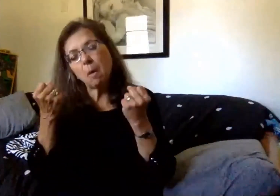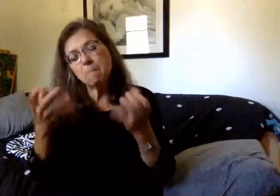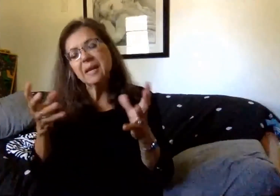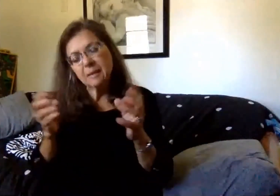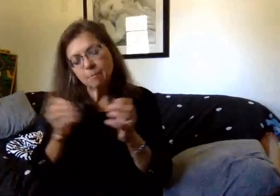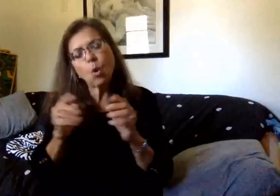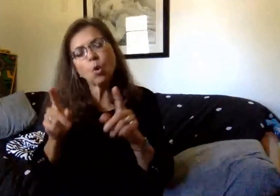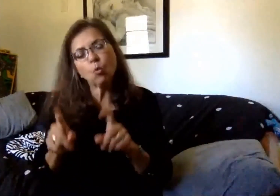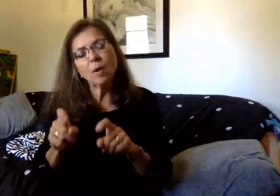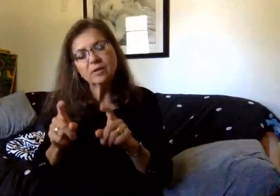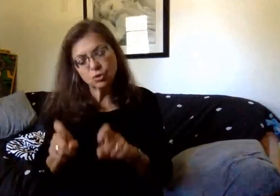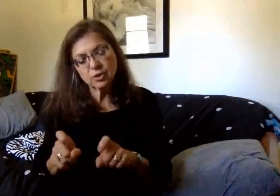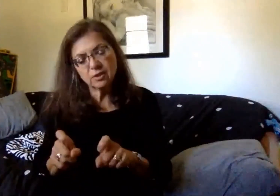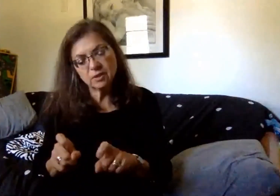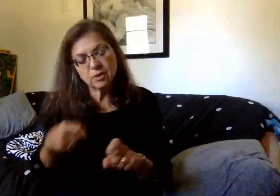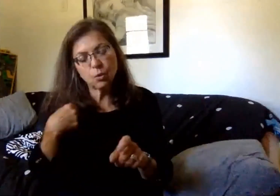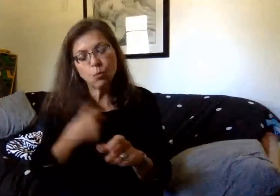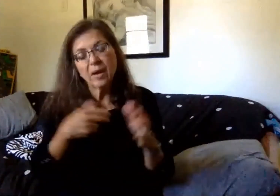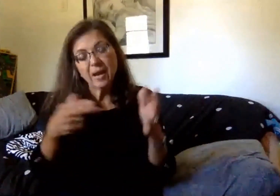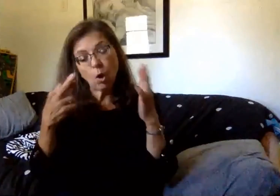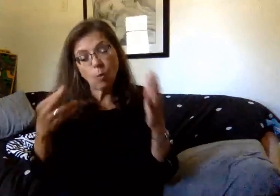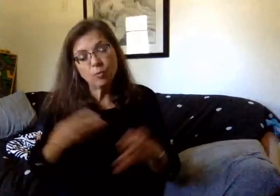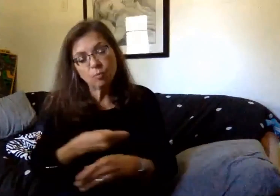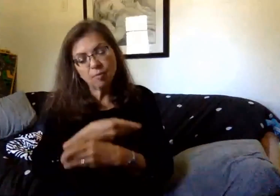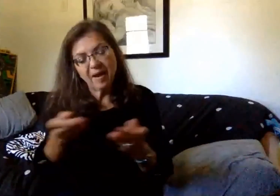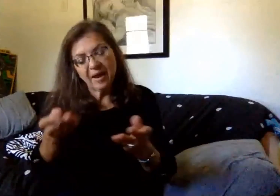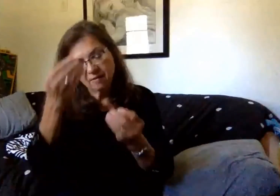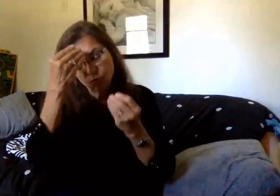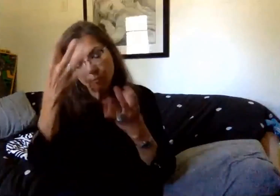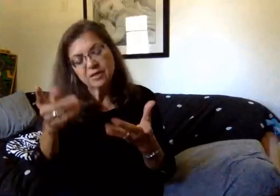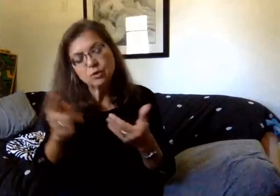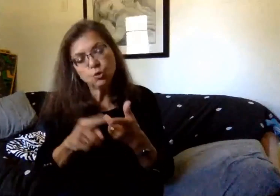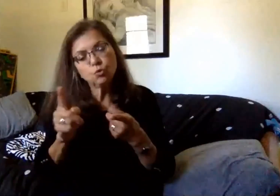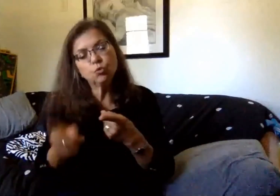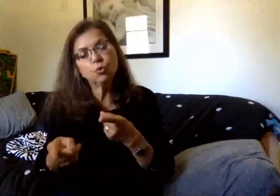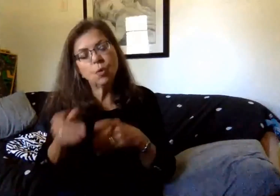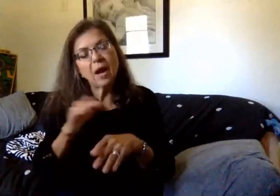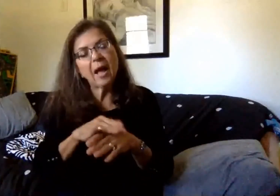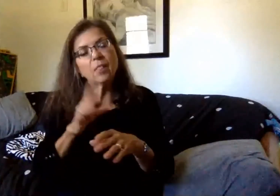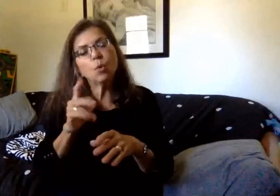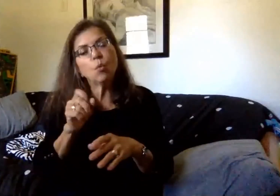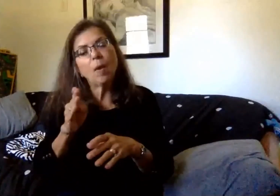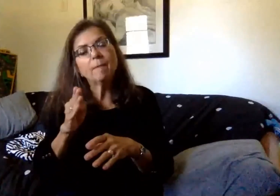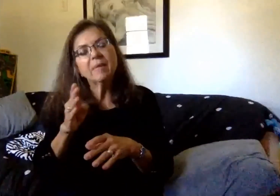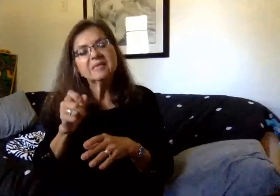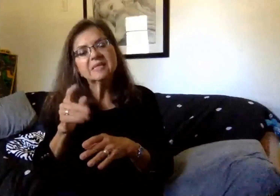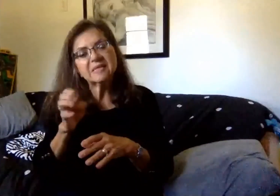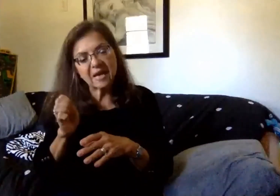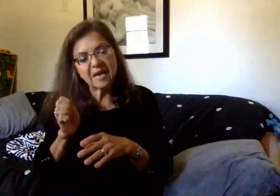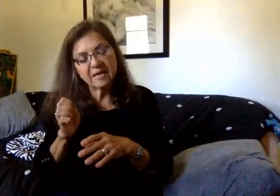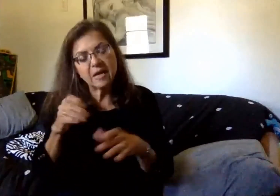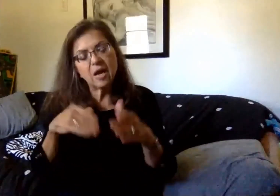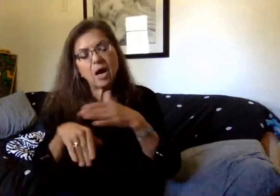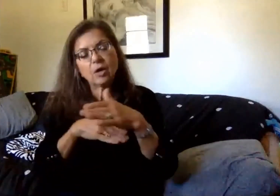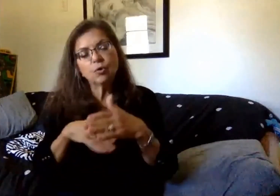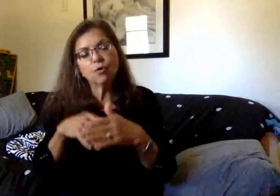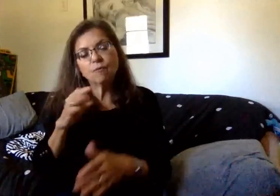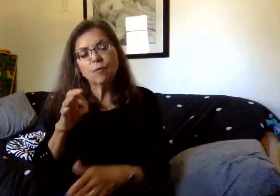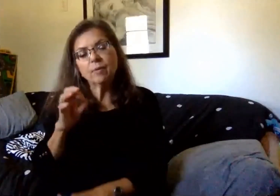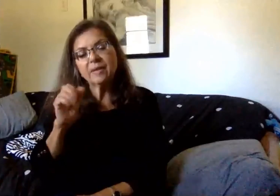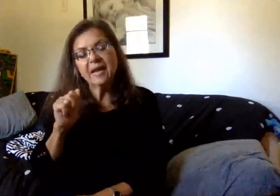instruction, and our hope is to provide this information to you on our website under the Frequently Asked Questions section,